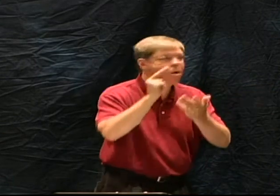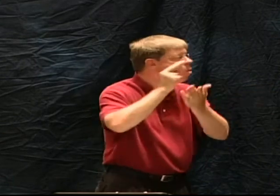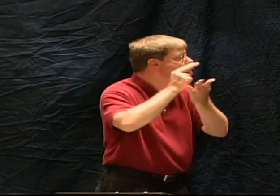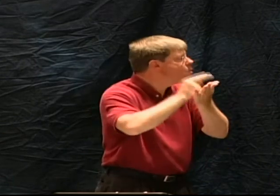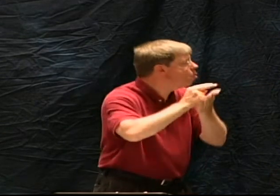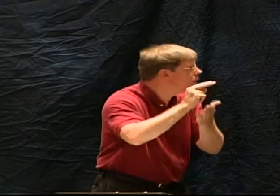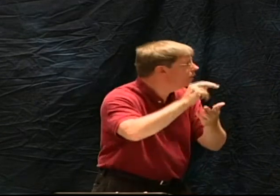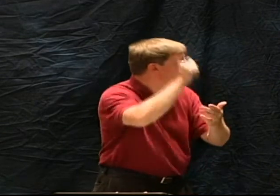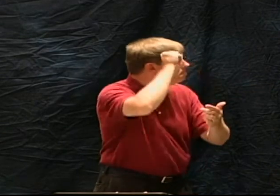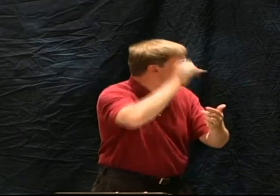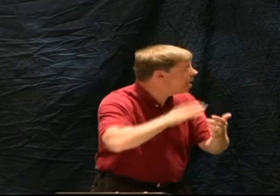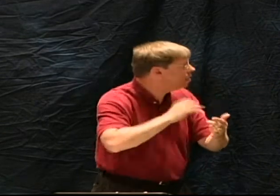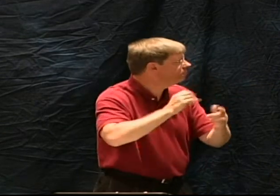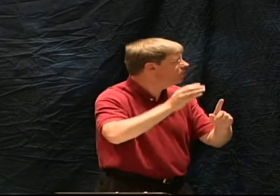but holy men of God